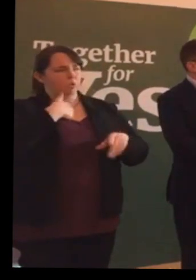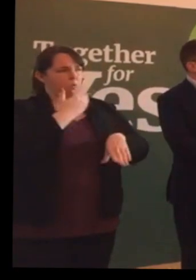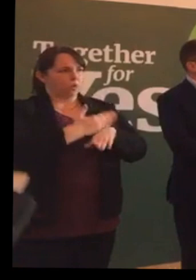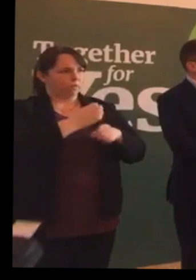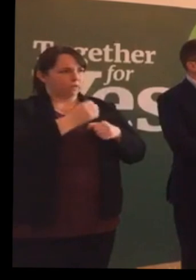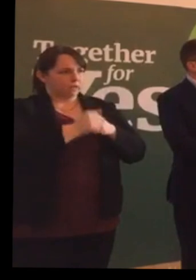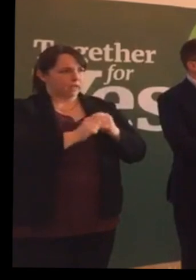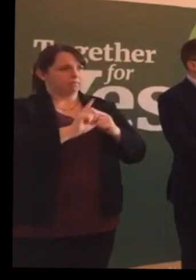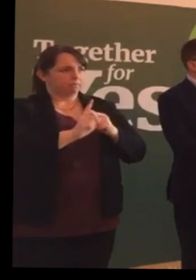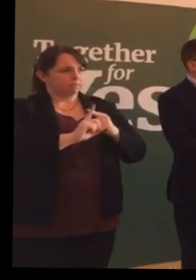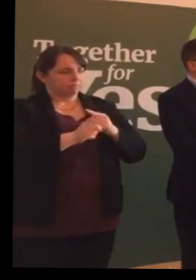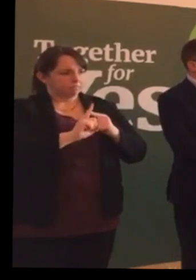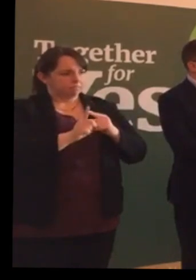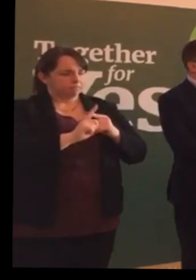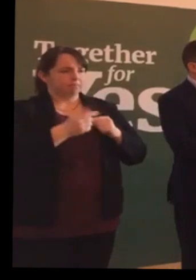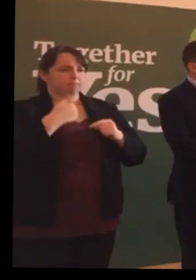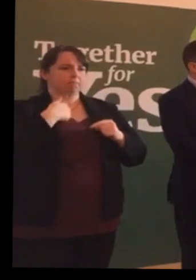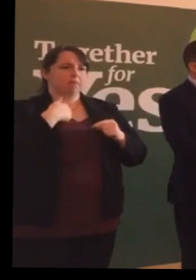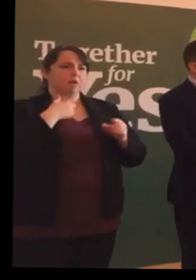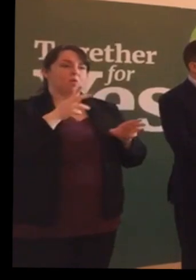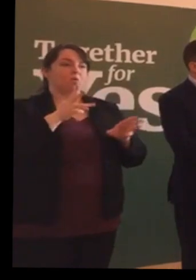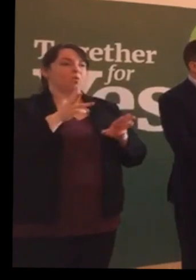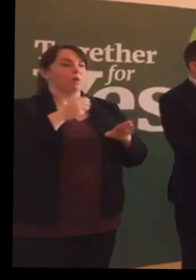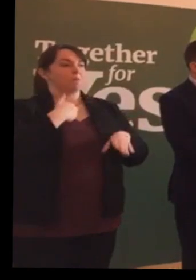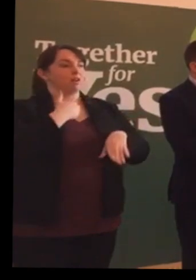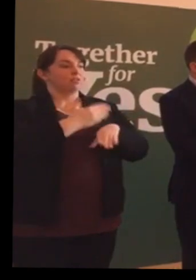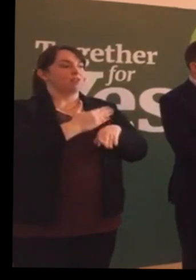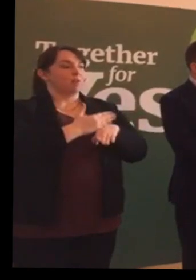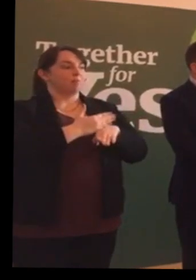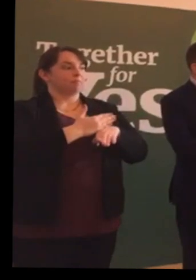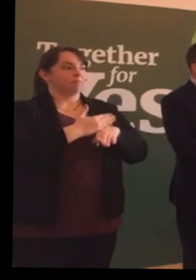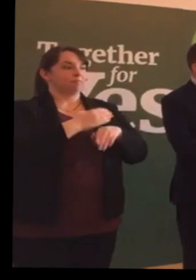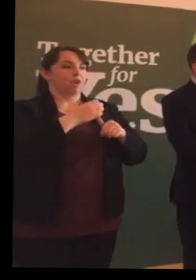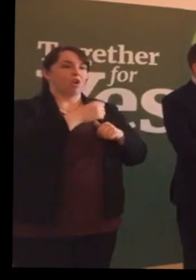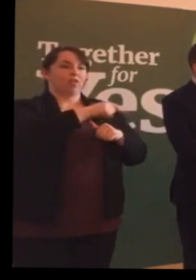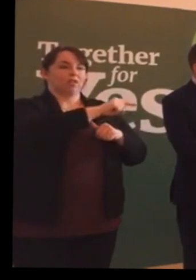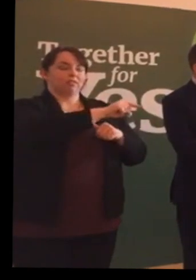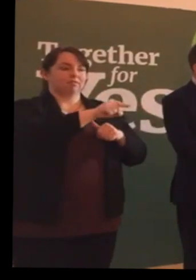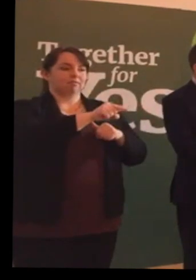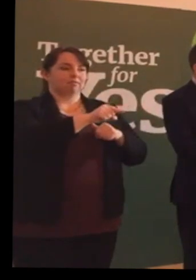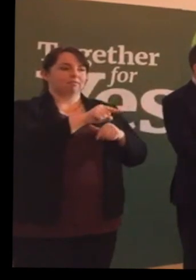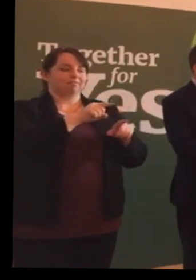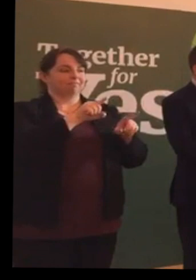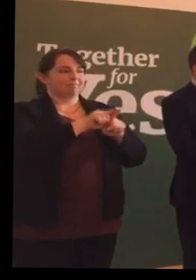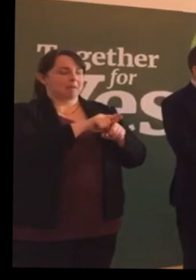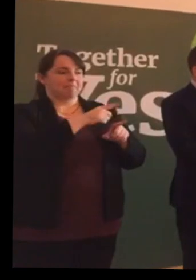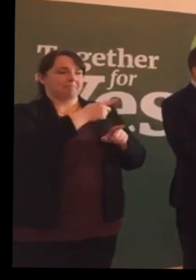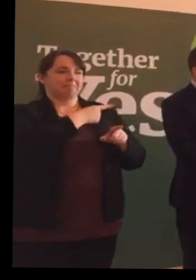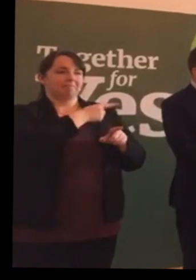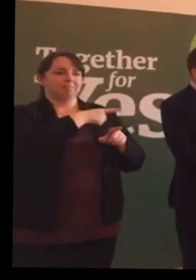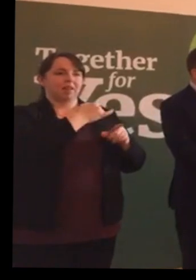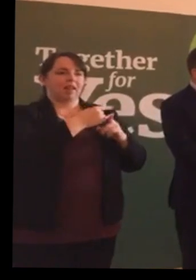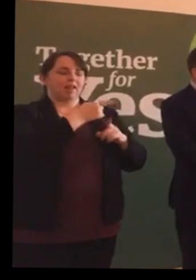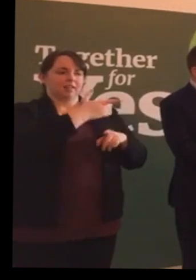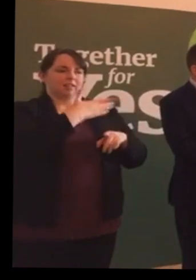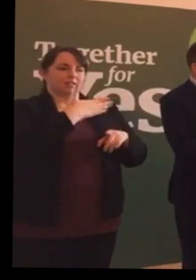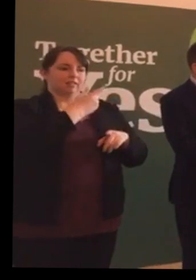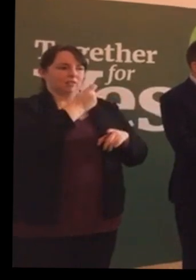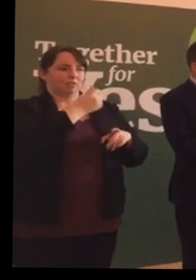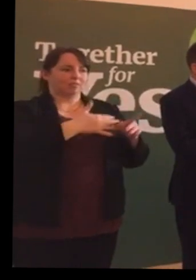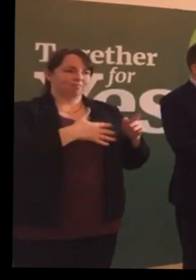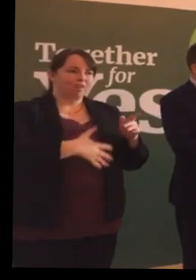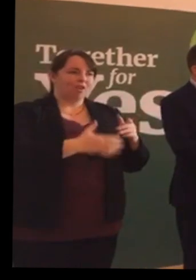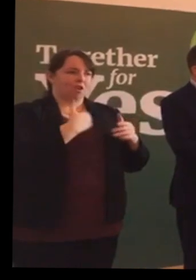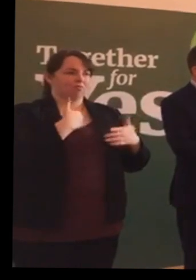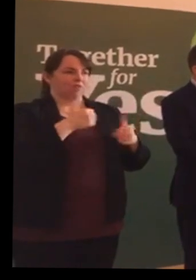working in an environment where there were other people at the same stage as we were in our lives that were embarking on pregnancy,